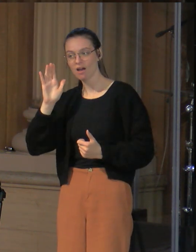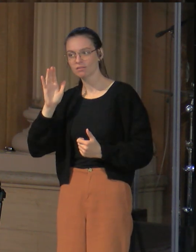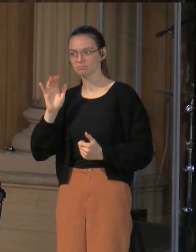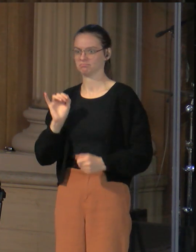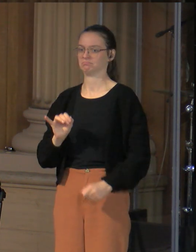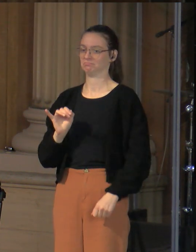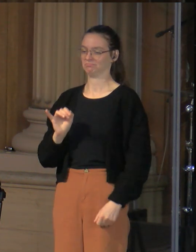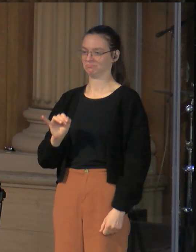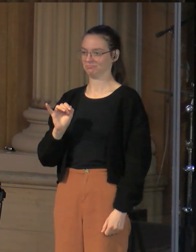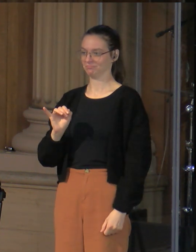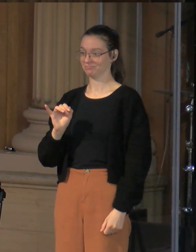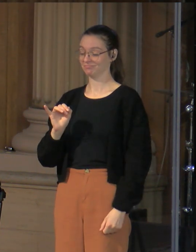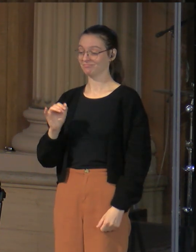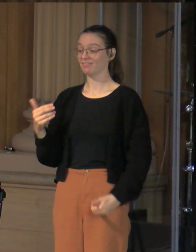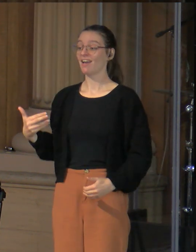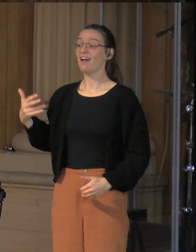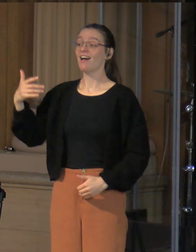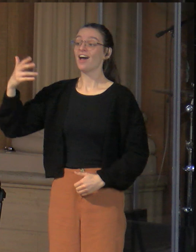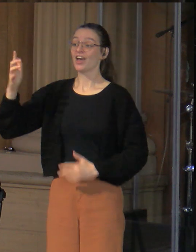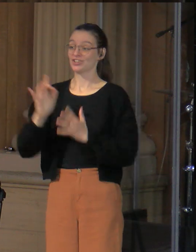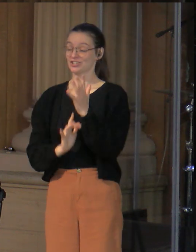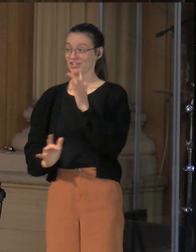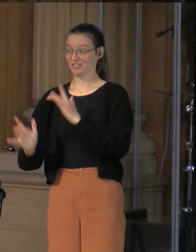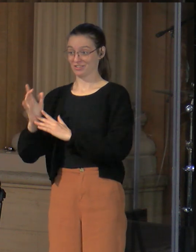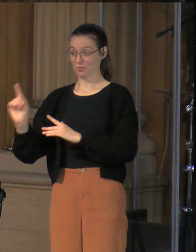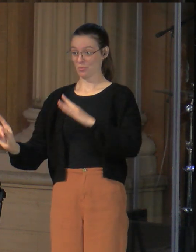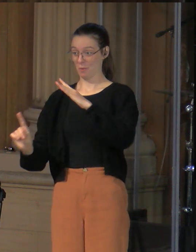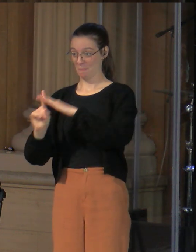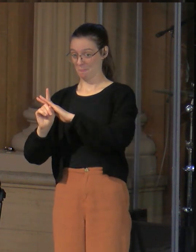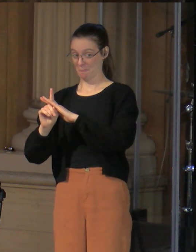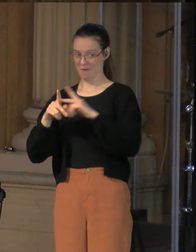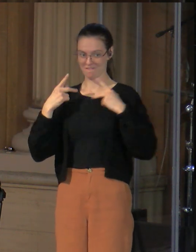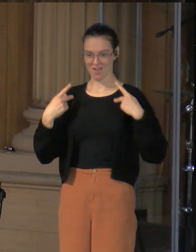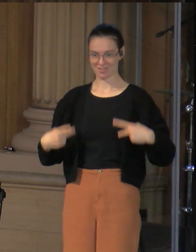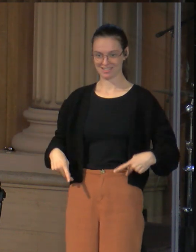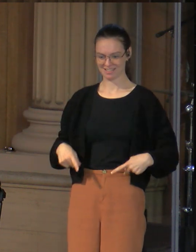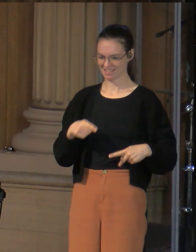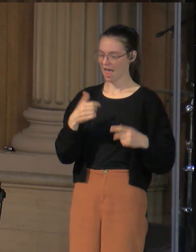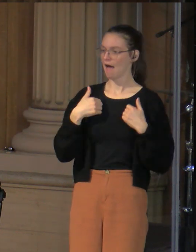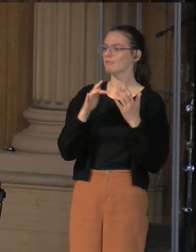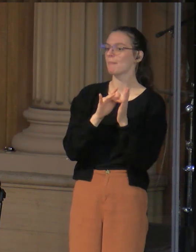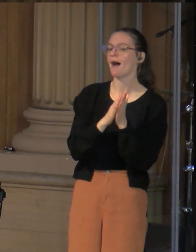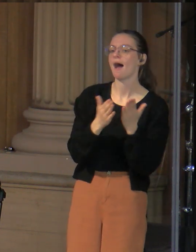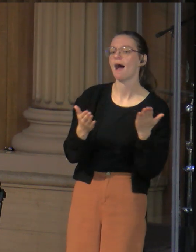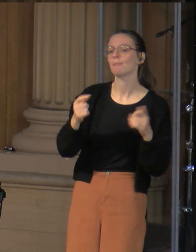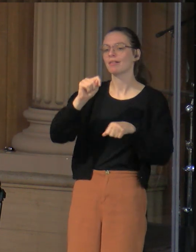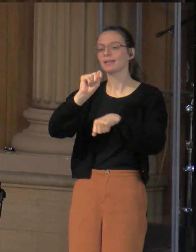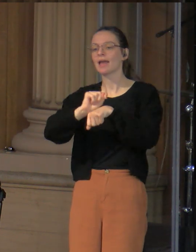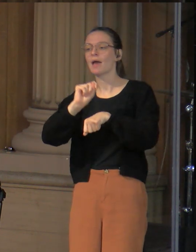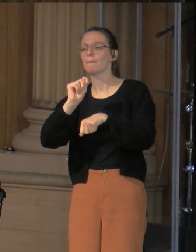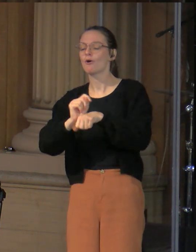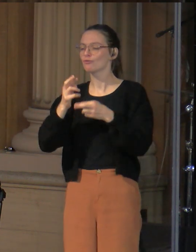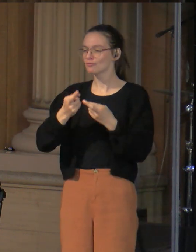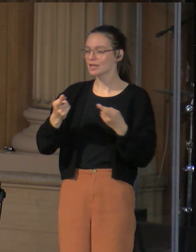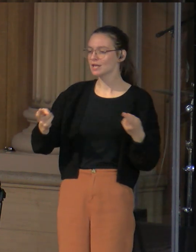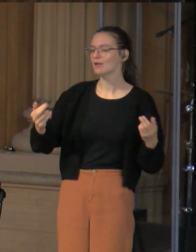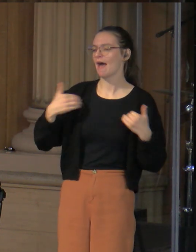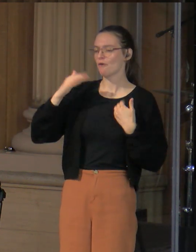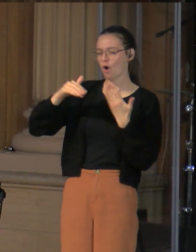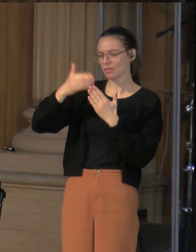And now here comes Jesus to the Pharisees. They've got the Bible, the temple, the resources, they've got everything, and Jesus comes with this tsunami